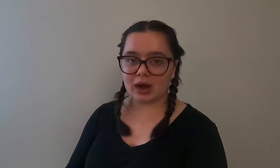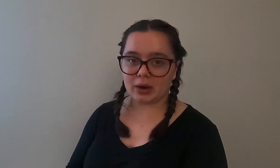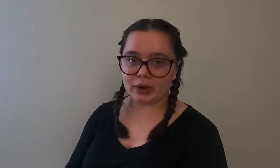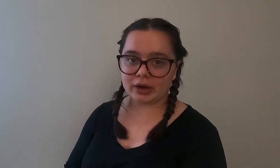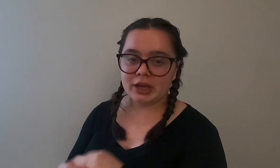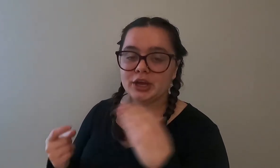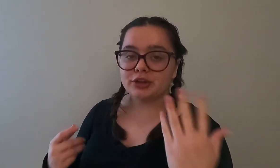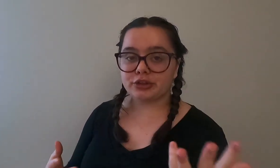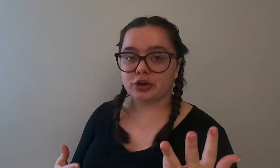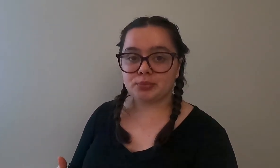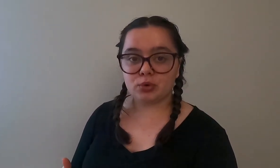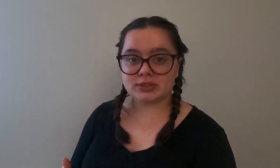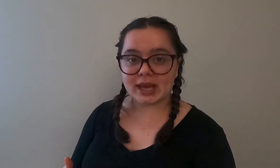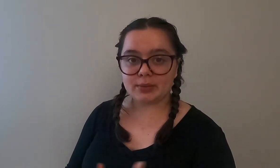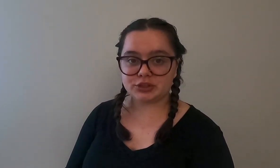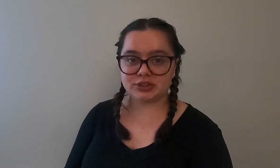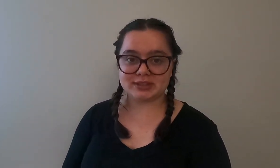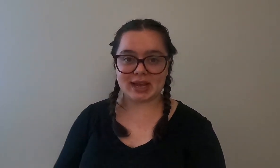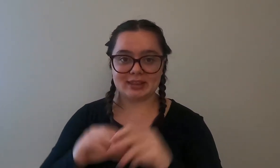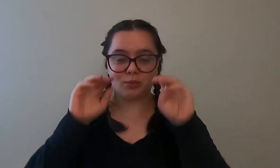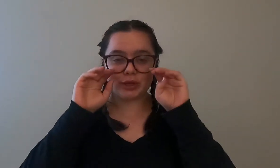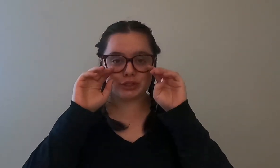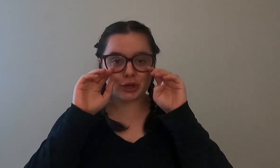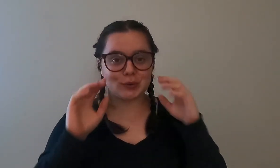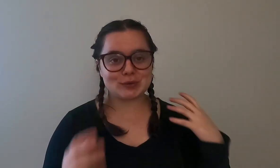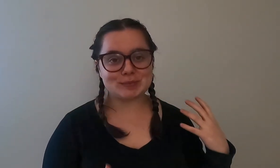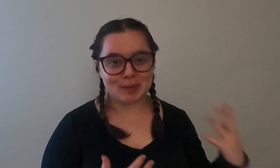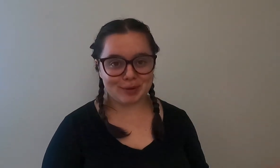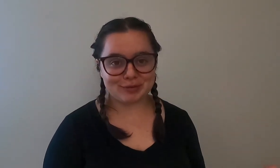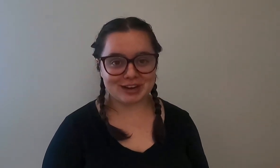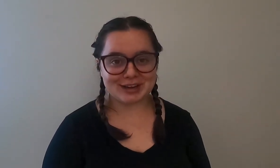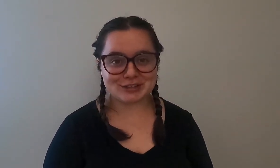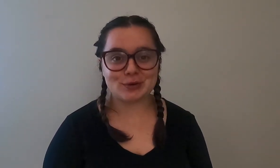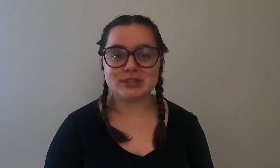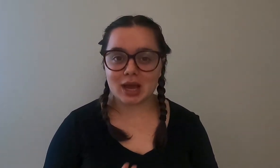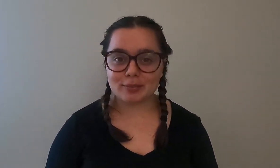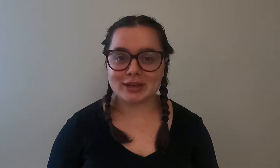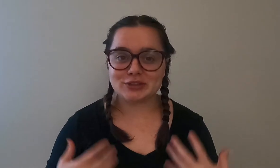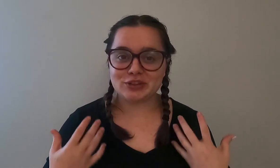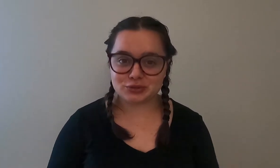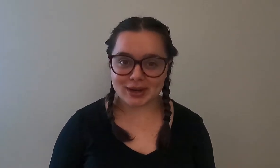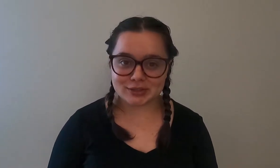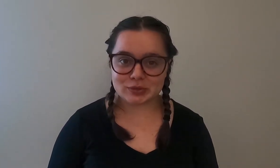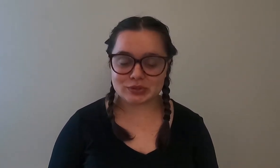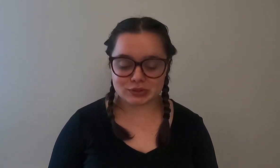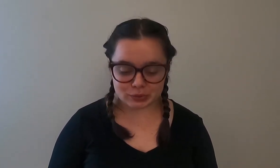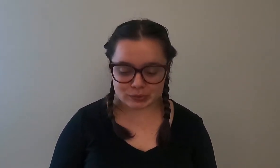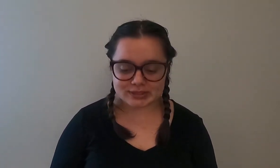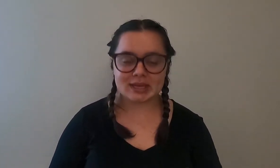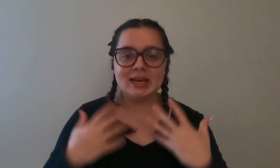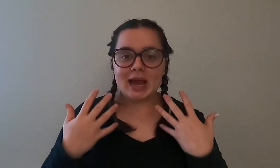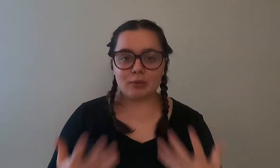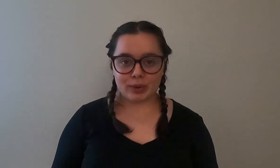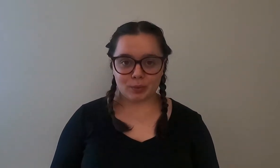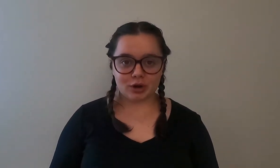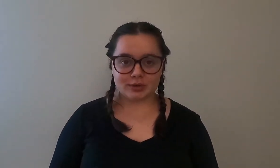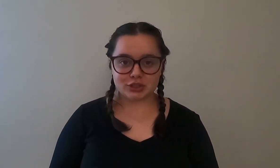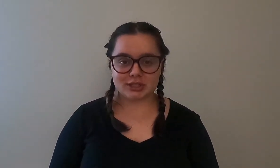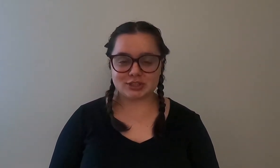our third pool day which is the day that we chose my boyfriend and I chose to upgrade to the dry suit suit we were originally just